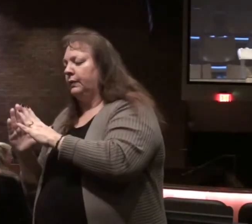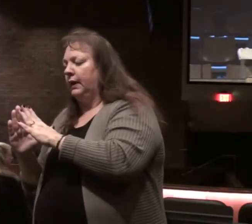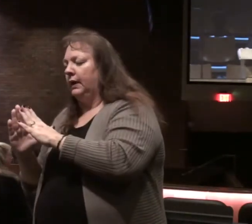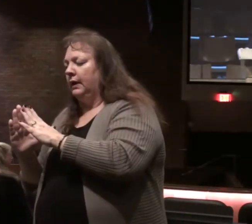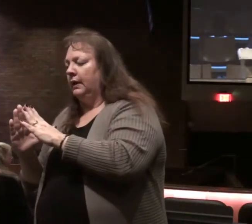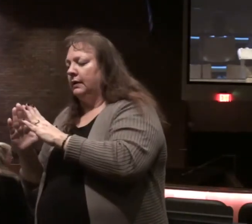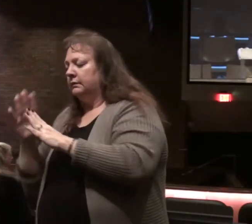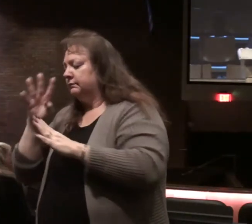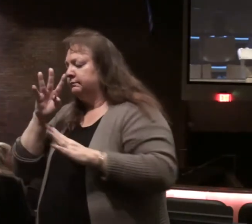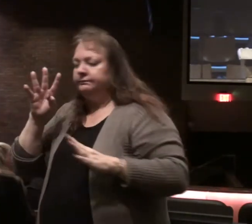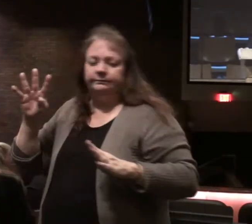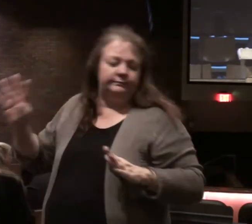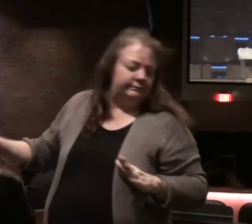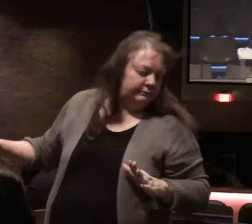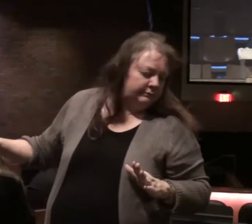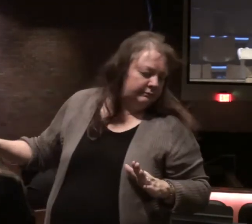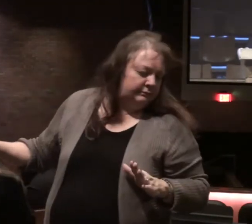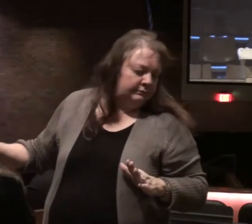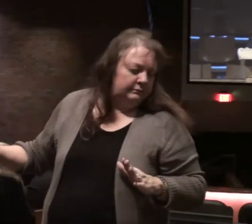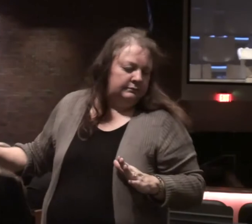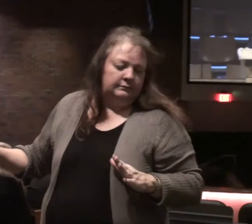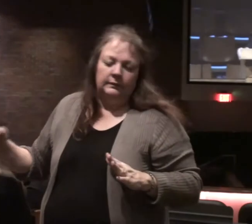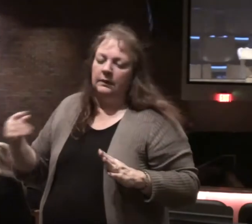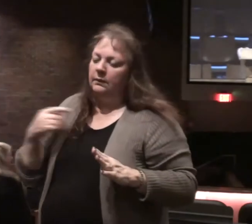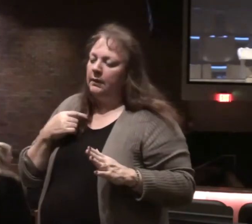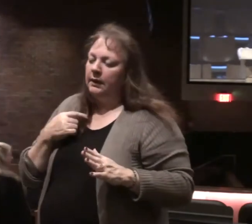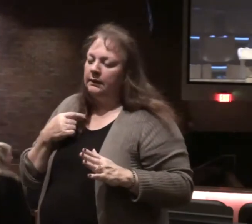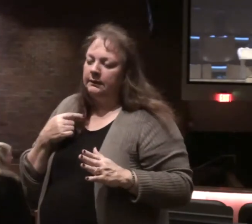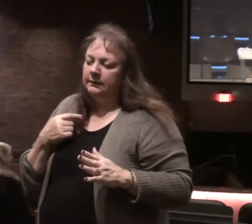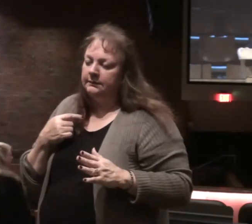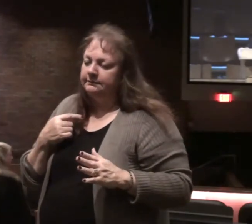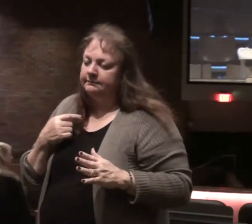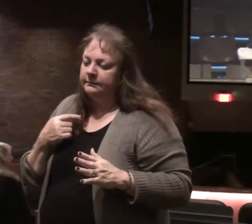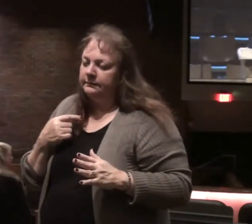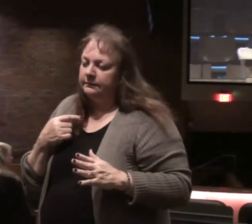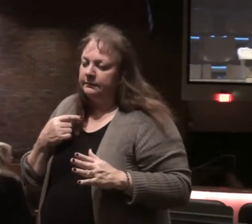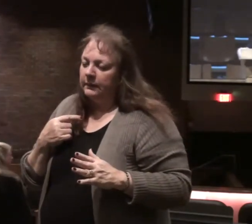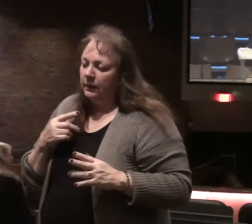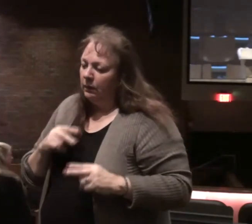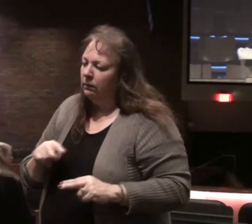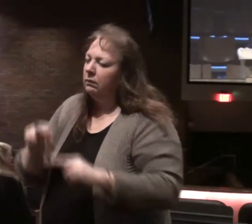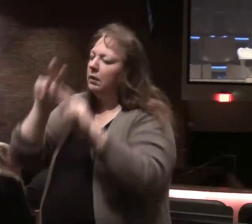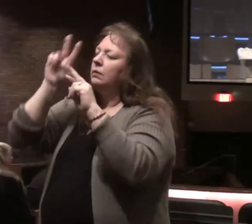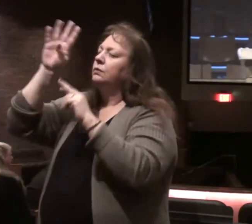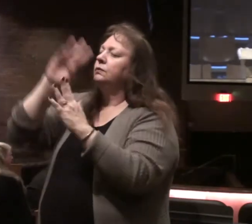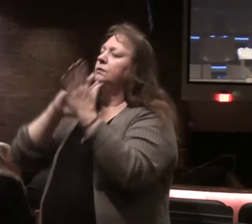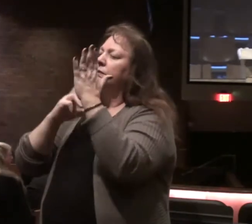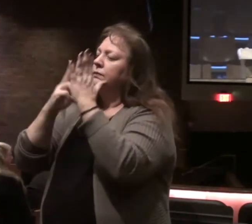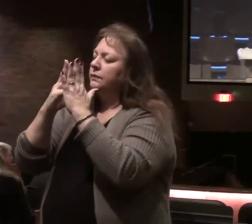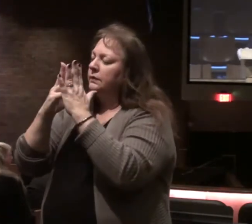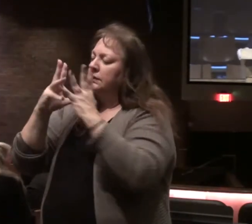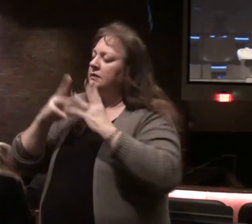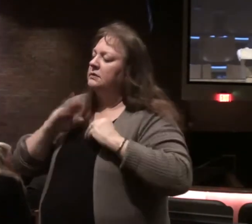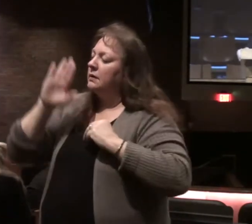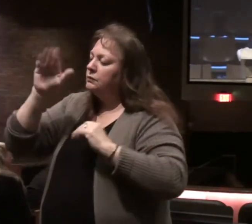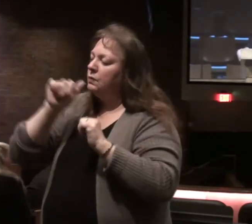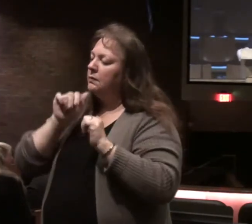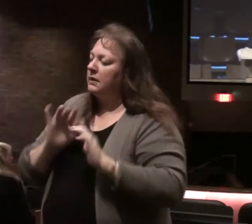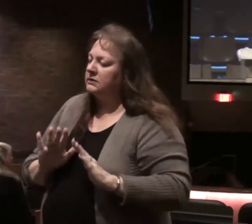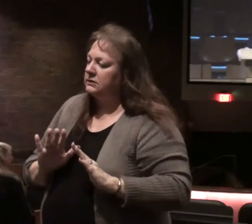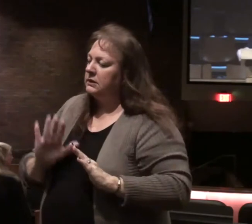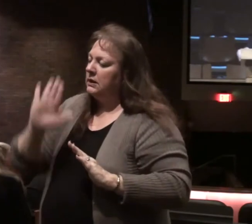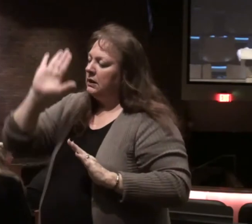turn our ears away whatever we need to turn it away from we turn to your truth receive your blessing